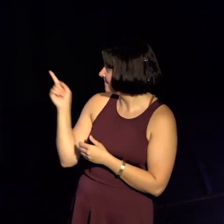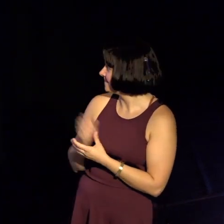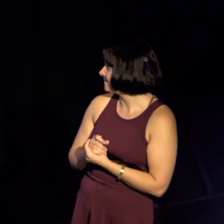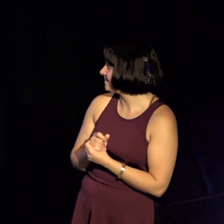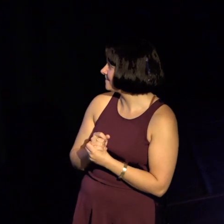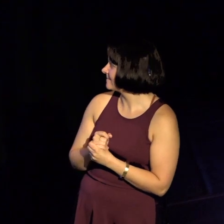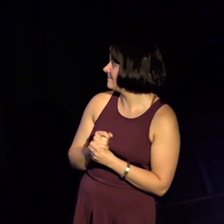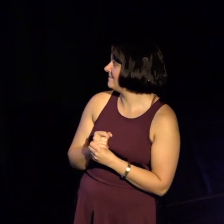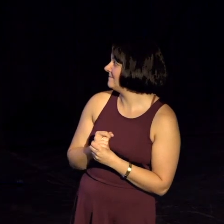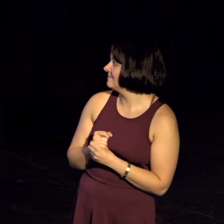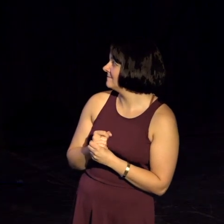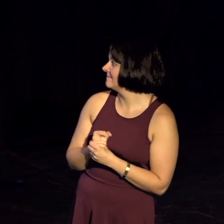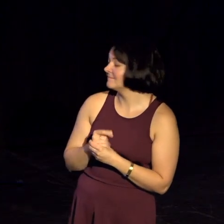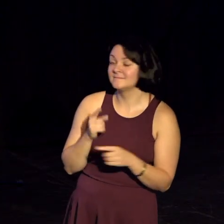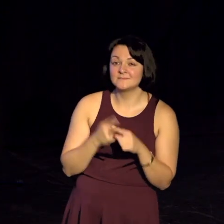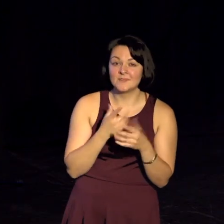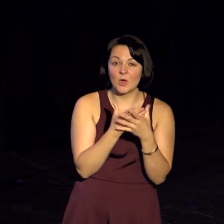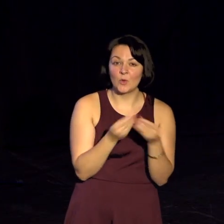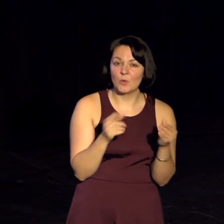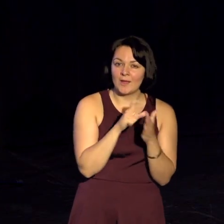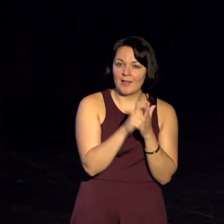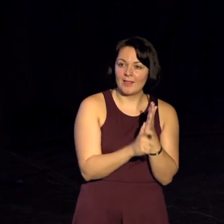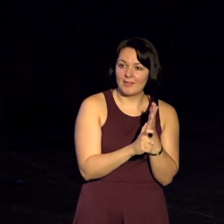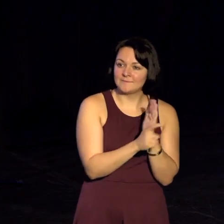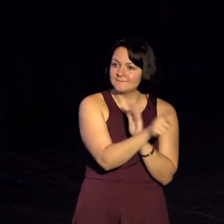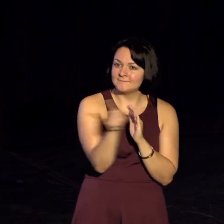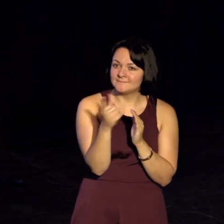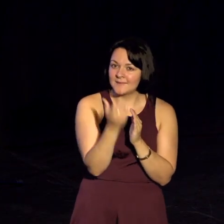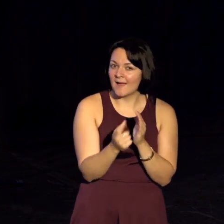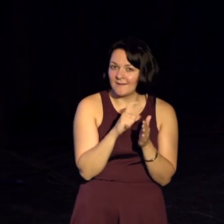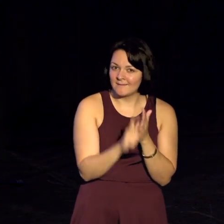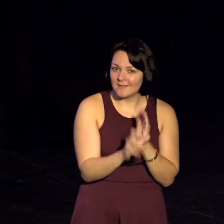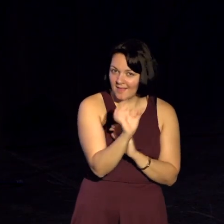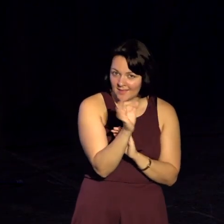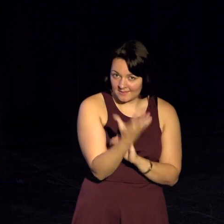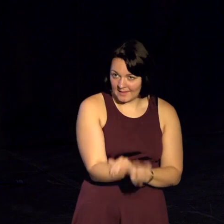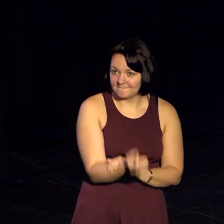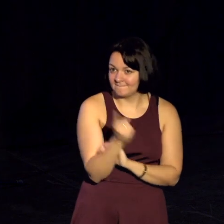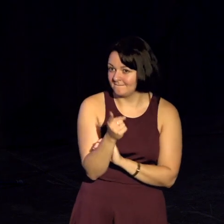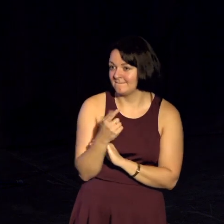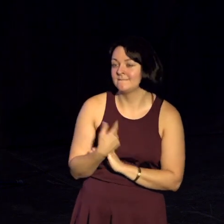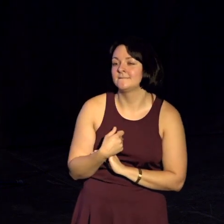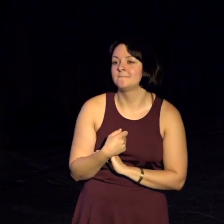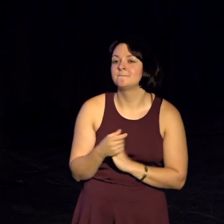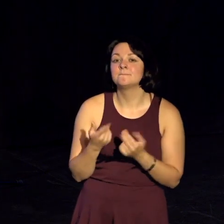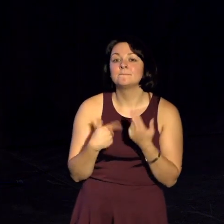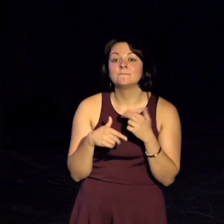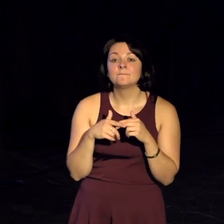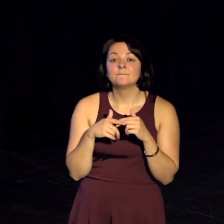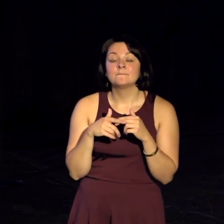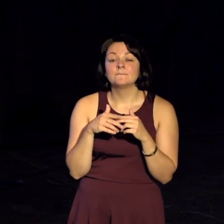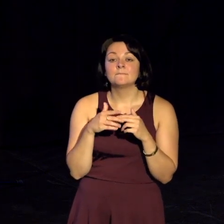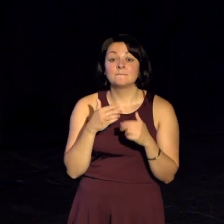Those Without Disabilities. I want you to send something out there, just to the ether. And I want you to ask your friends